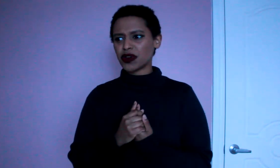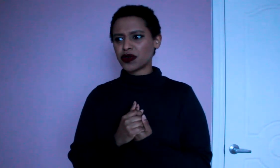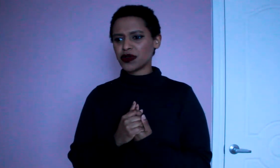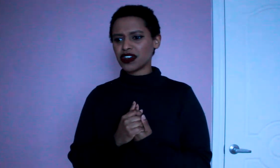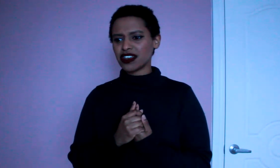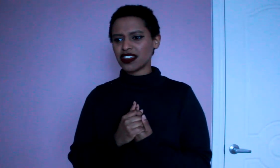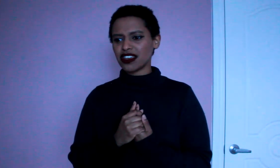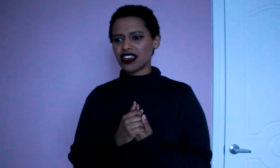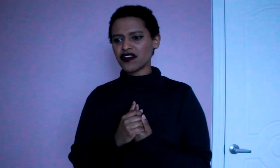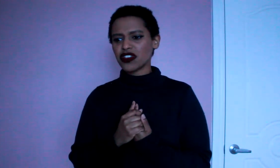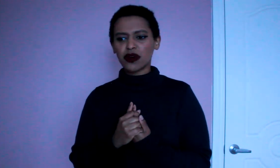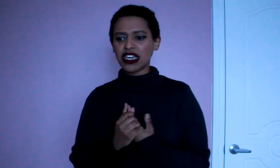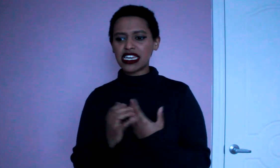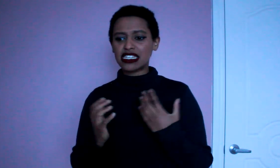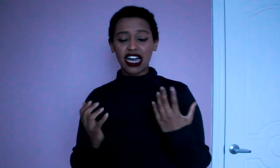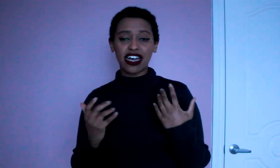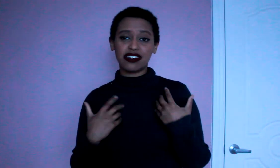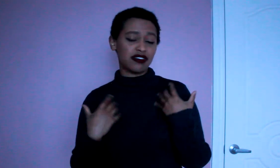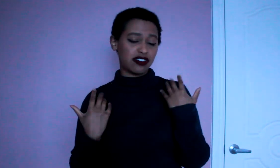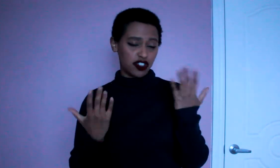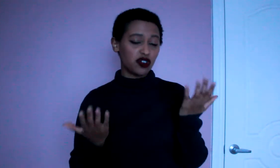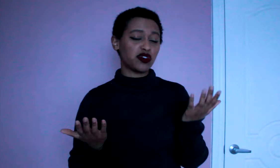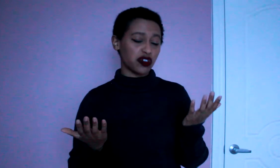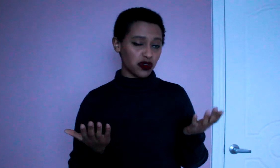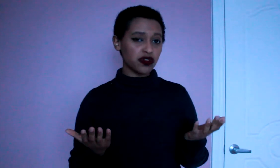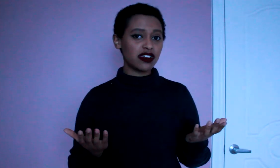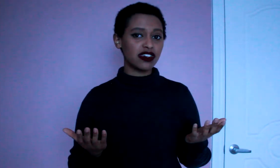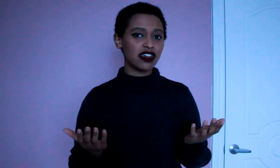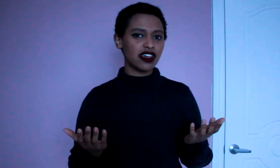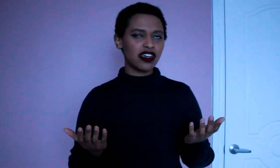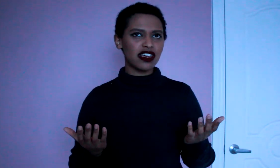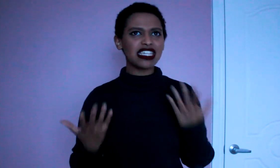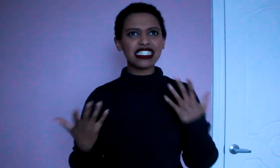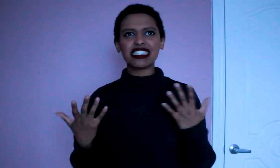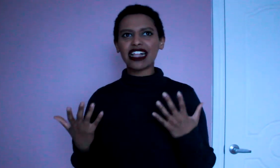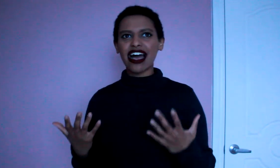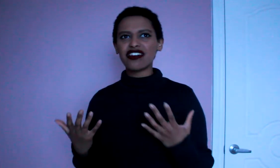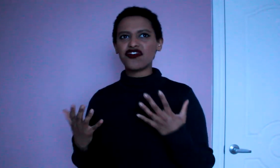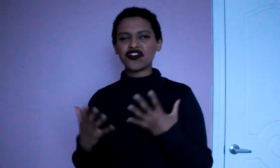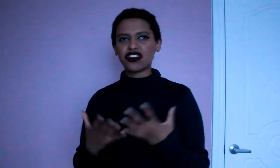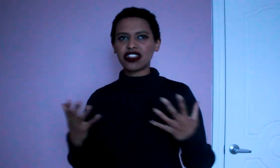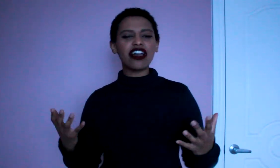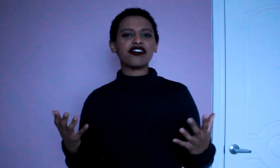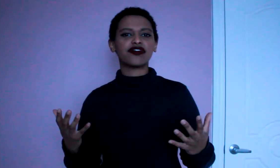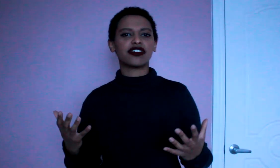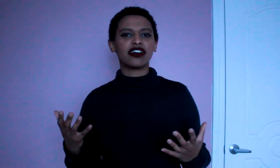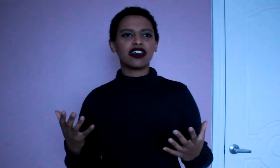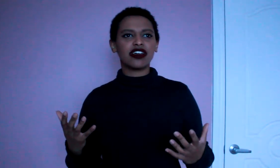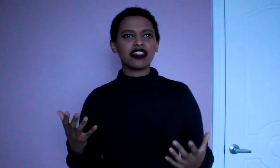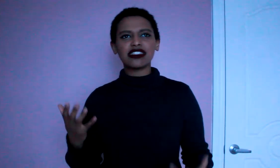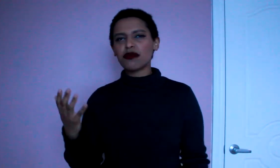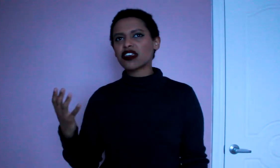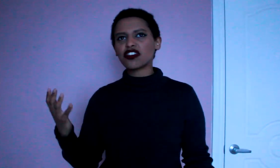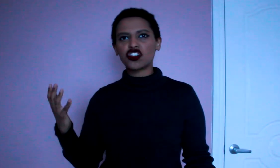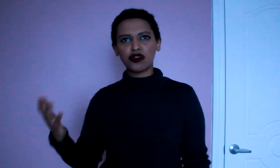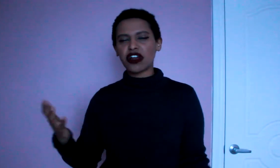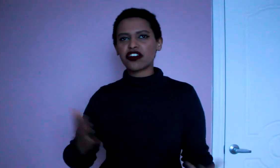even though he died too soon he still had a full life that's something the shredder